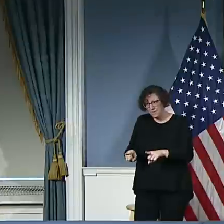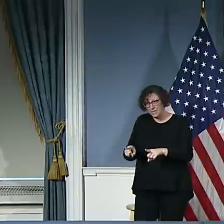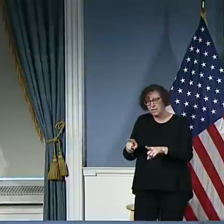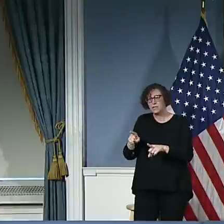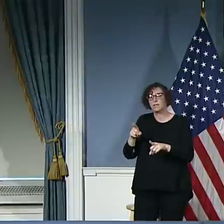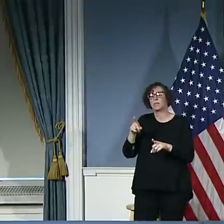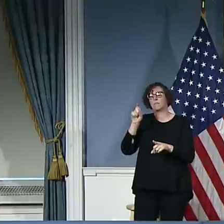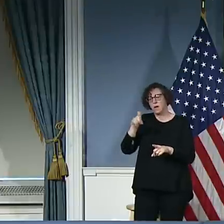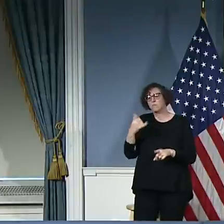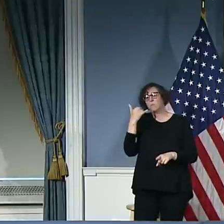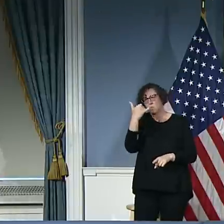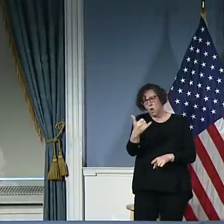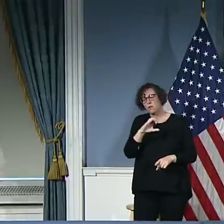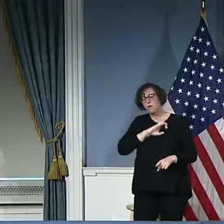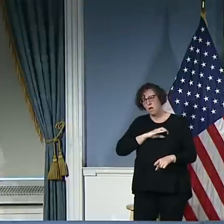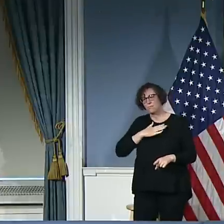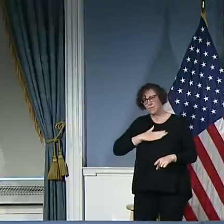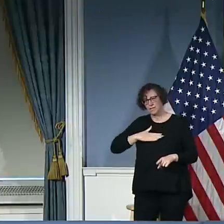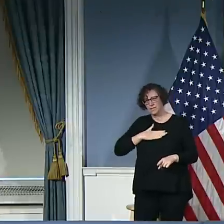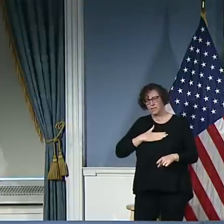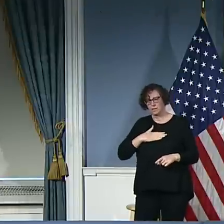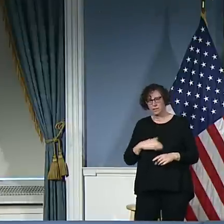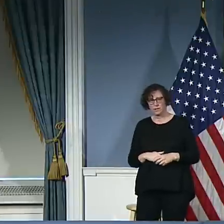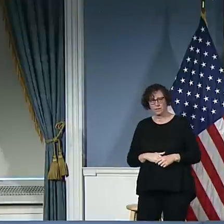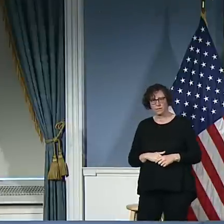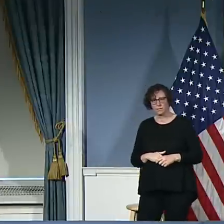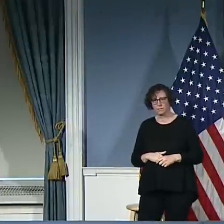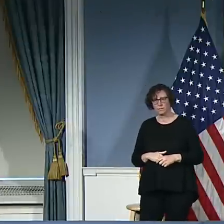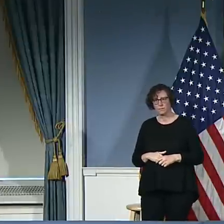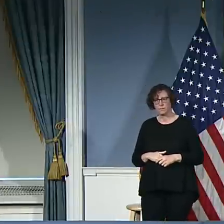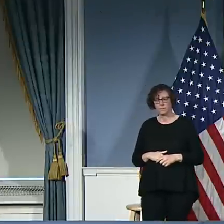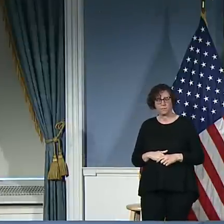Go ahead. Next, we have Bridget from WNYC.